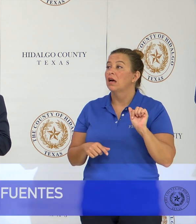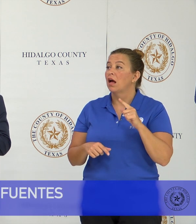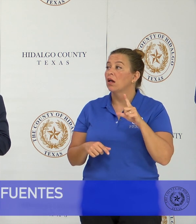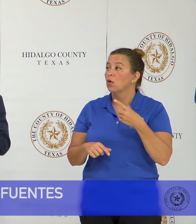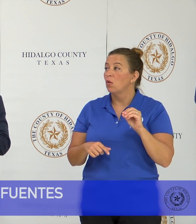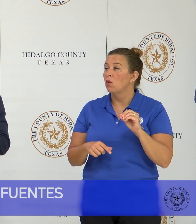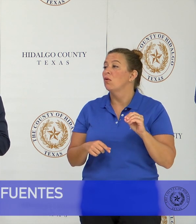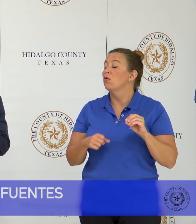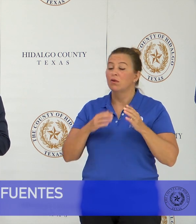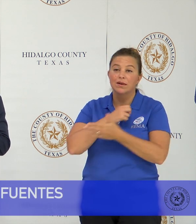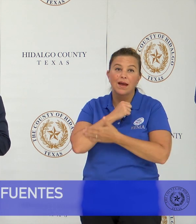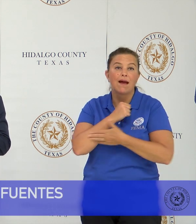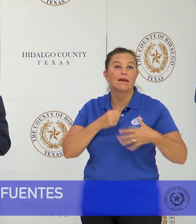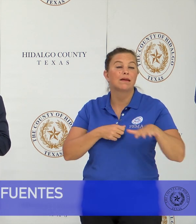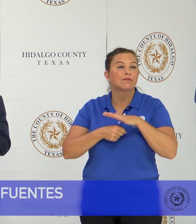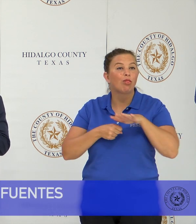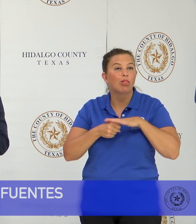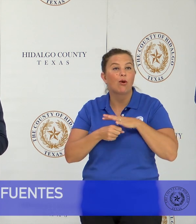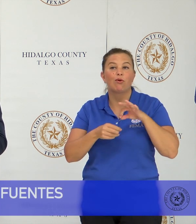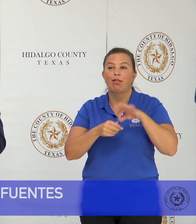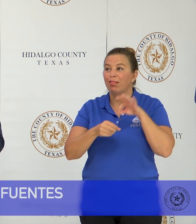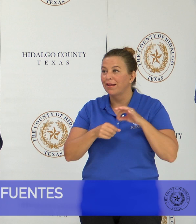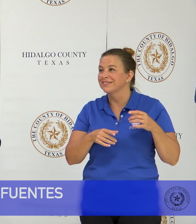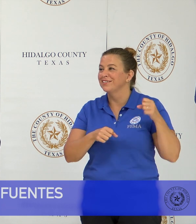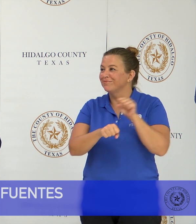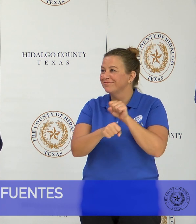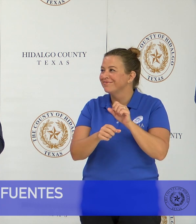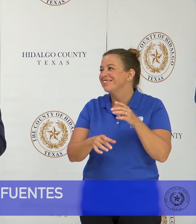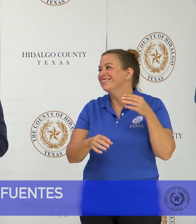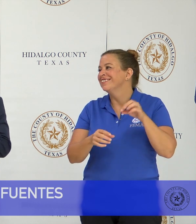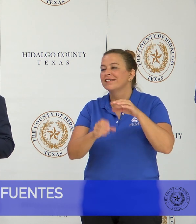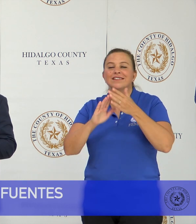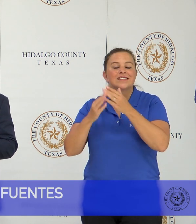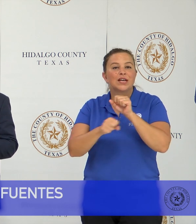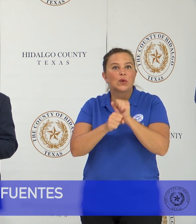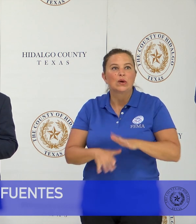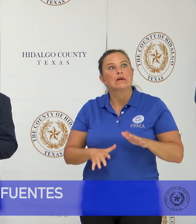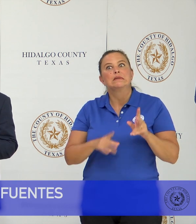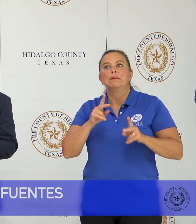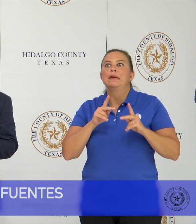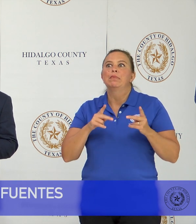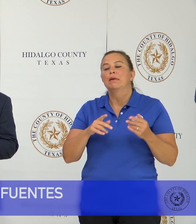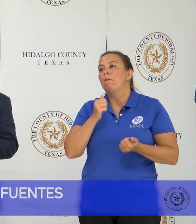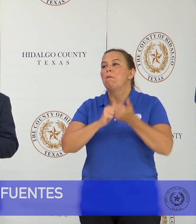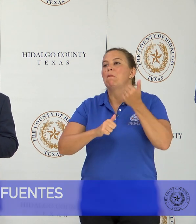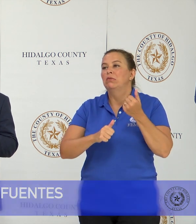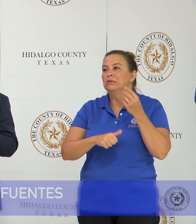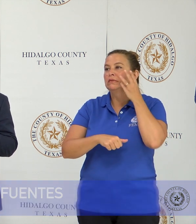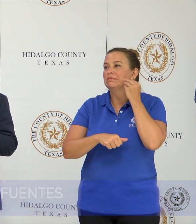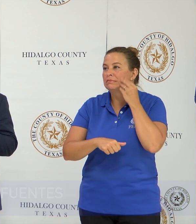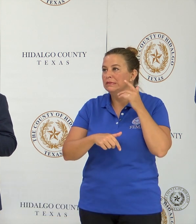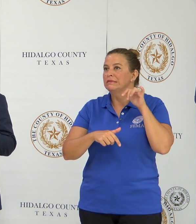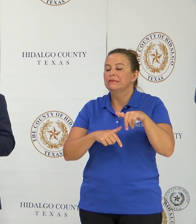elected officials and representatives of the communities that are the most affected in this past June event. Obviously the